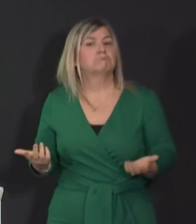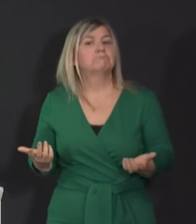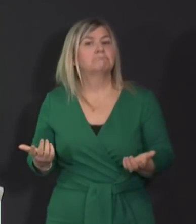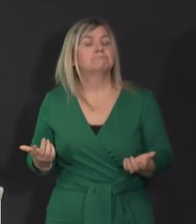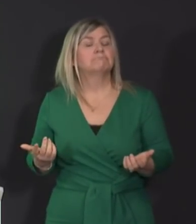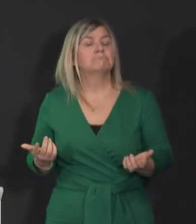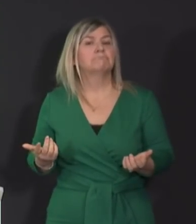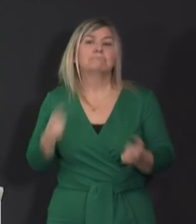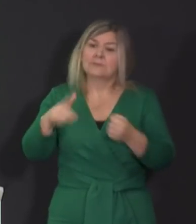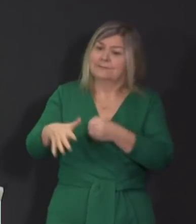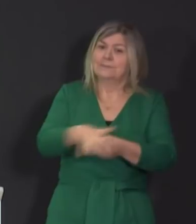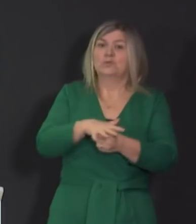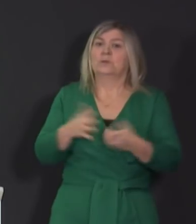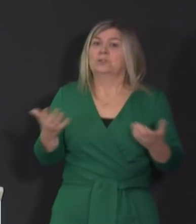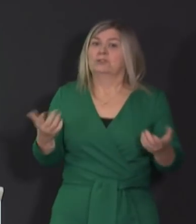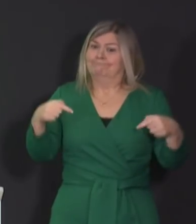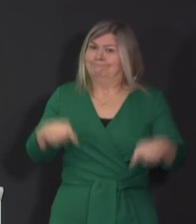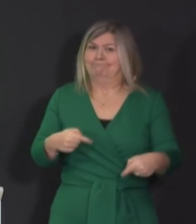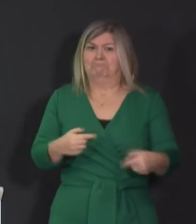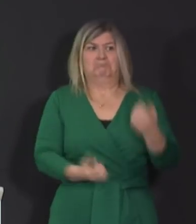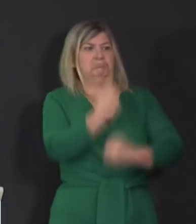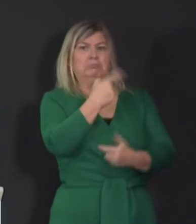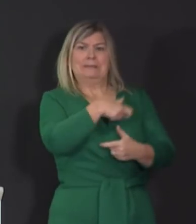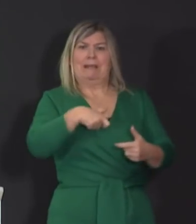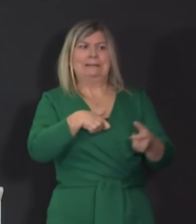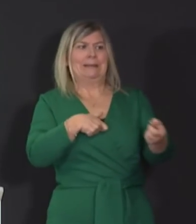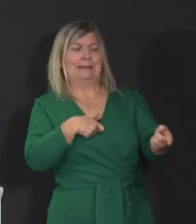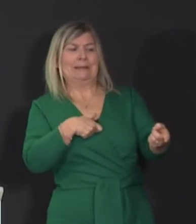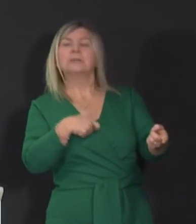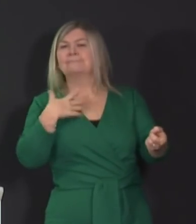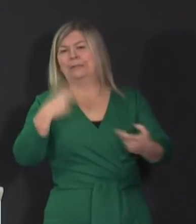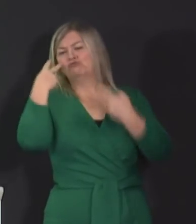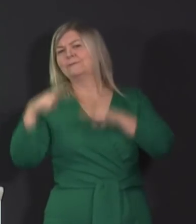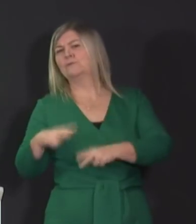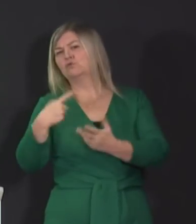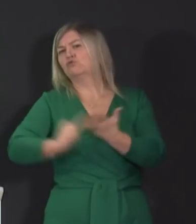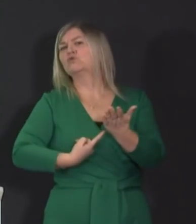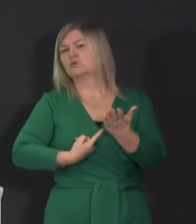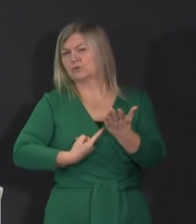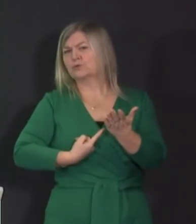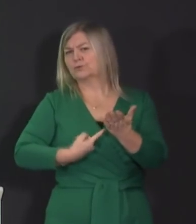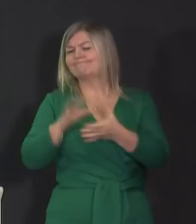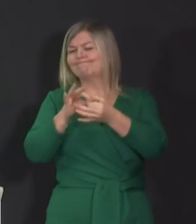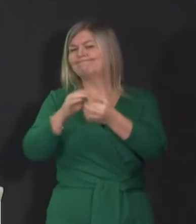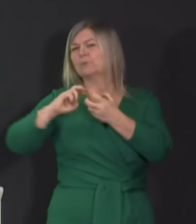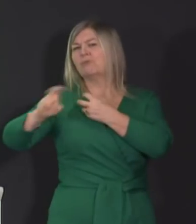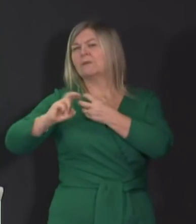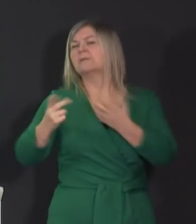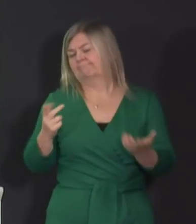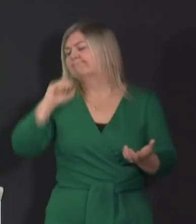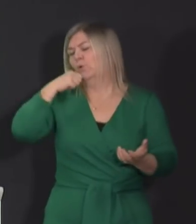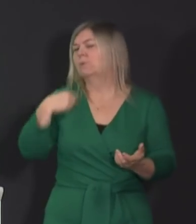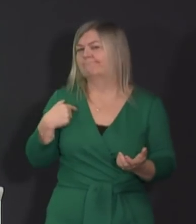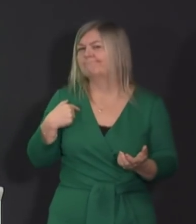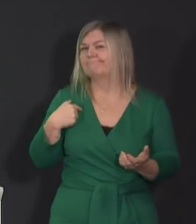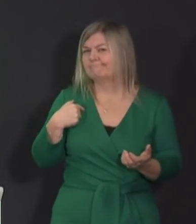But of course, a situation like this does make it essential for us to review the rules, including those around travel exemptions, and that's what we will be doing.